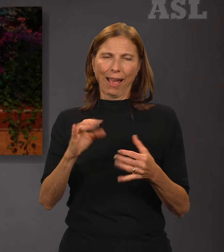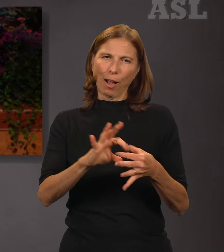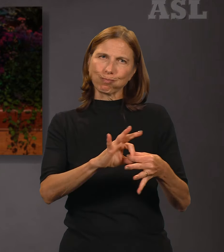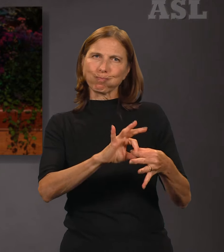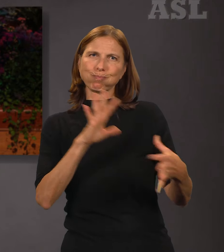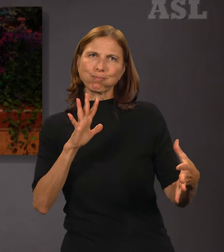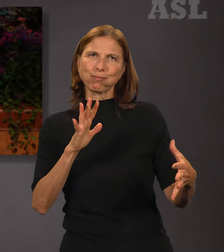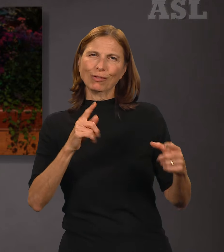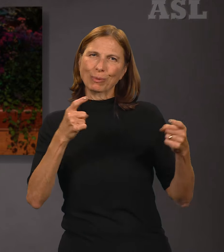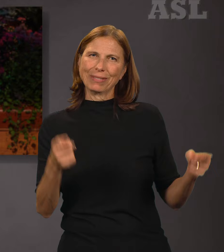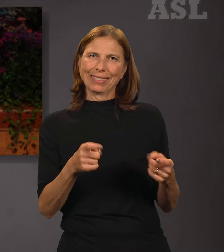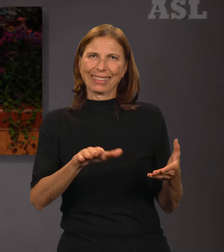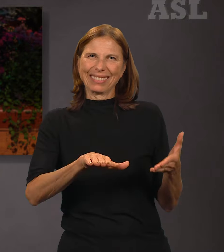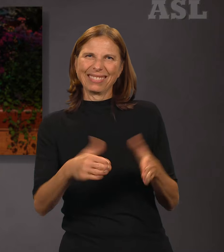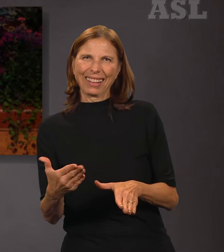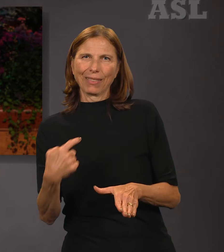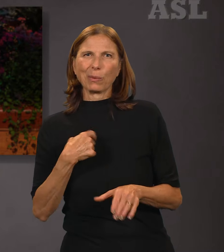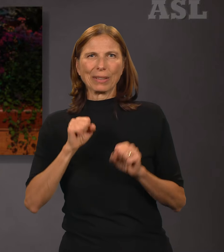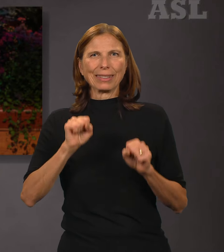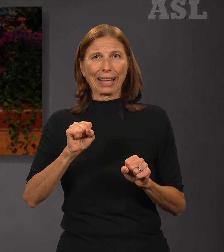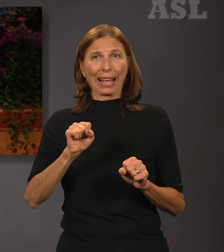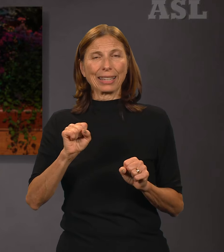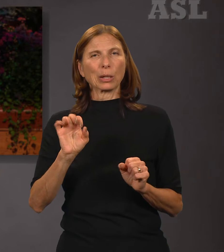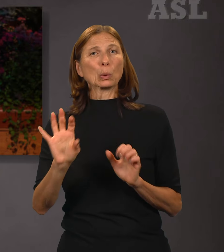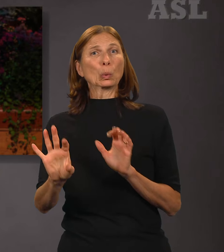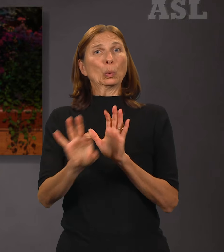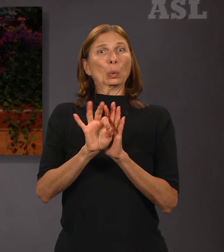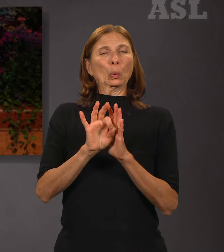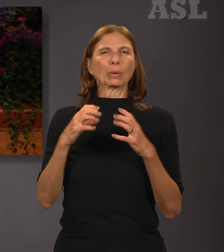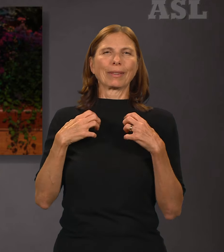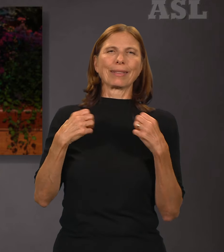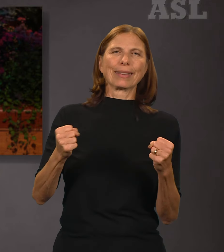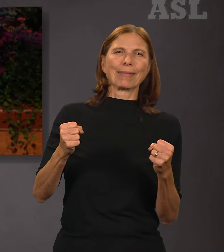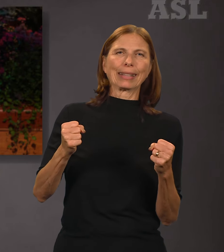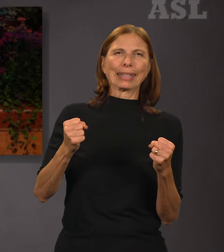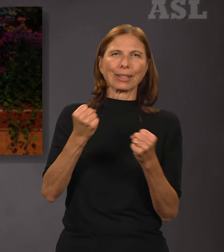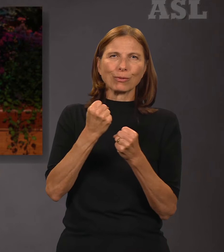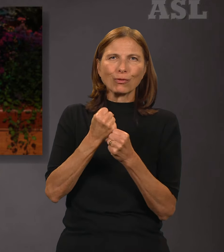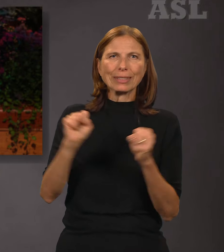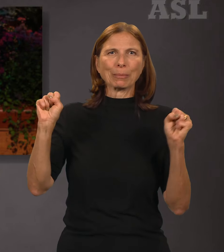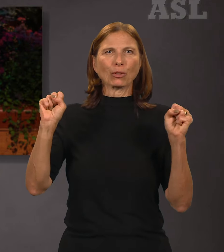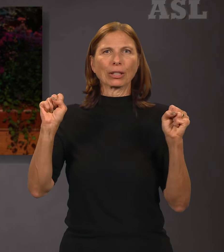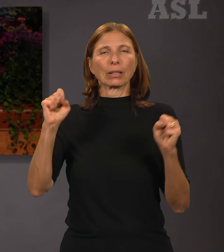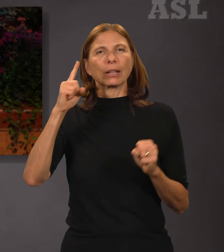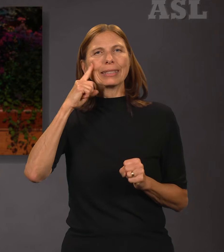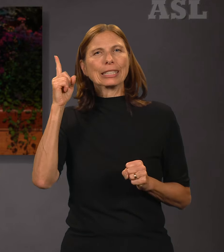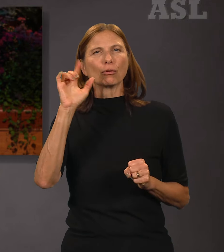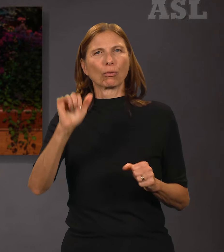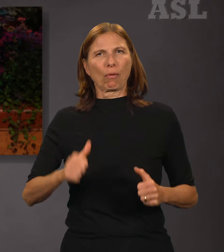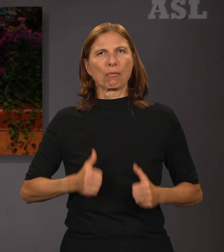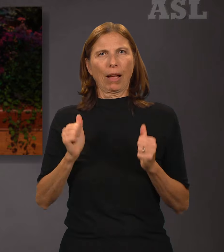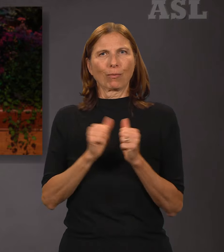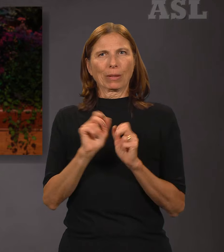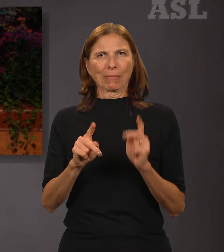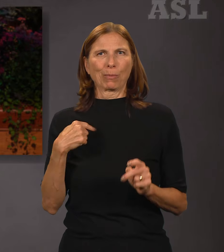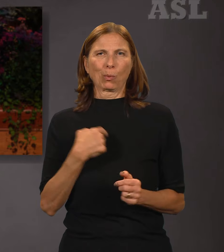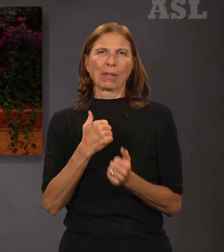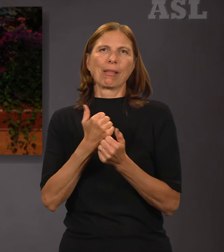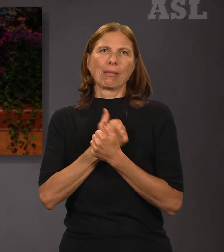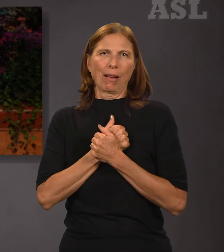so that we might be free to choose healing, redemption, and eternal life with those we love. And I testify of these things